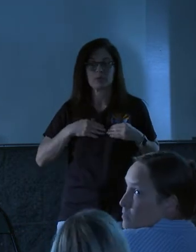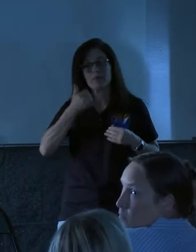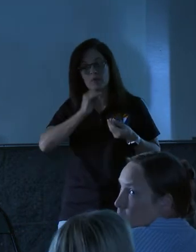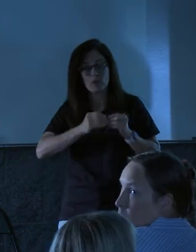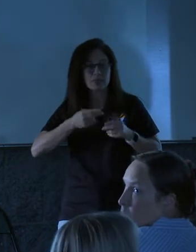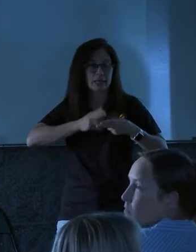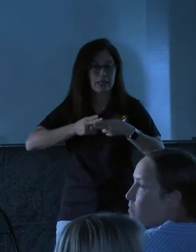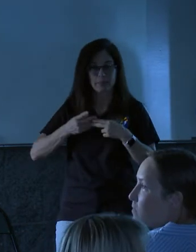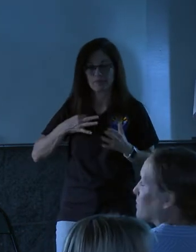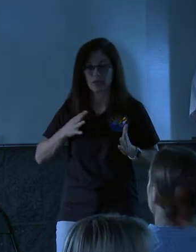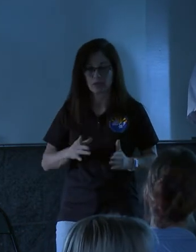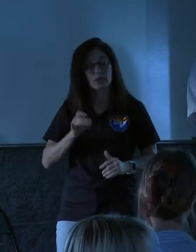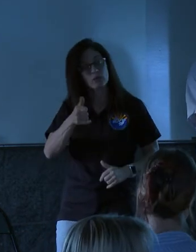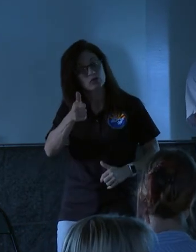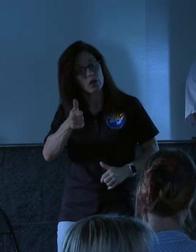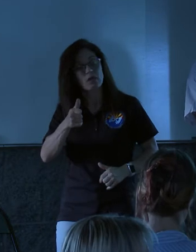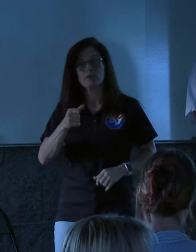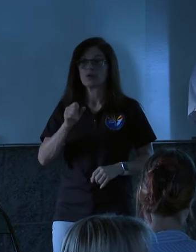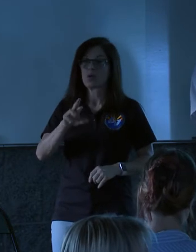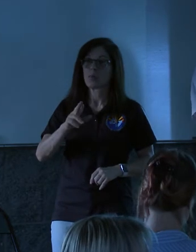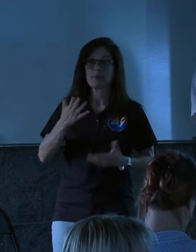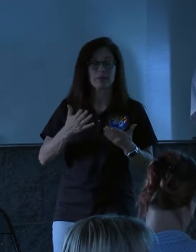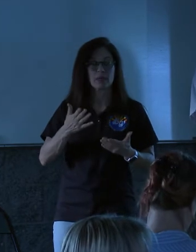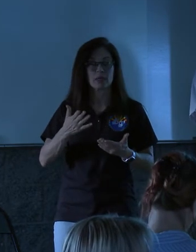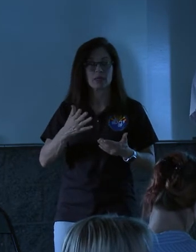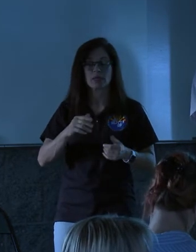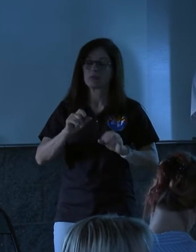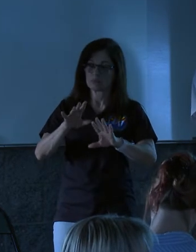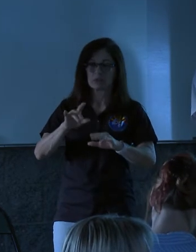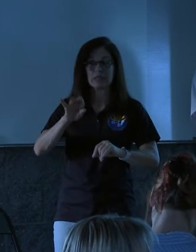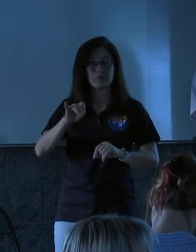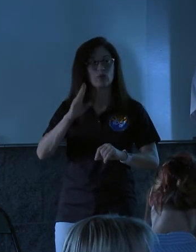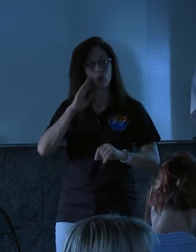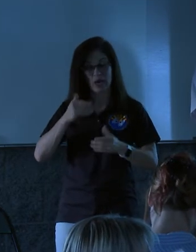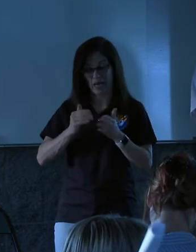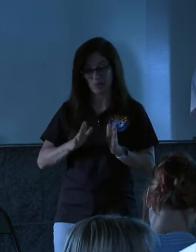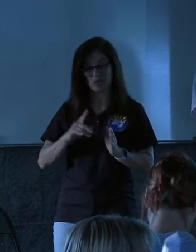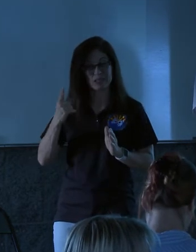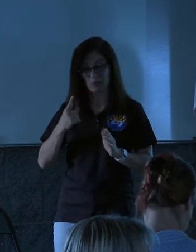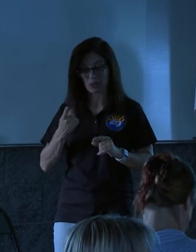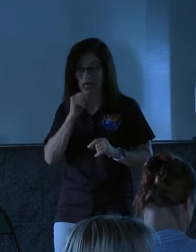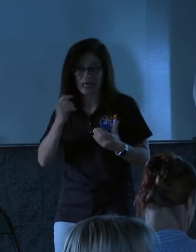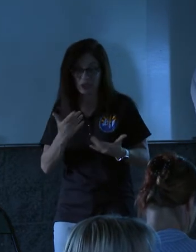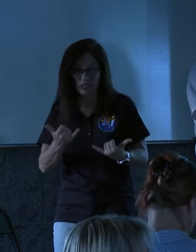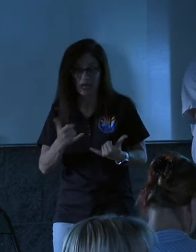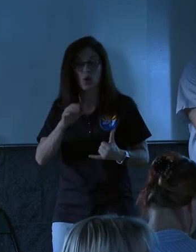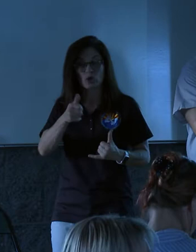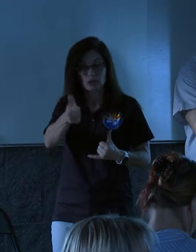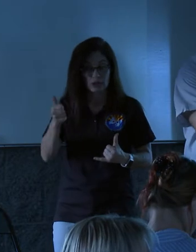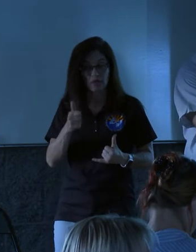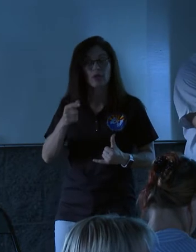So if you or you're concerned about a neighbor who you know needs some help that isn't here tonight, let her know and